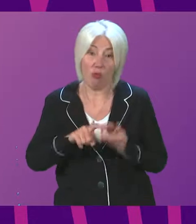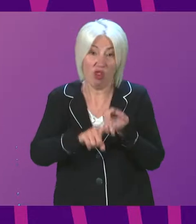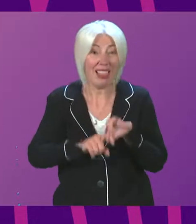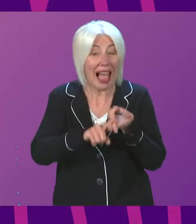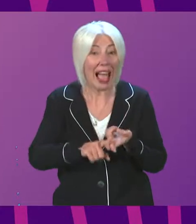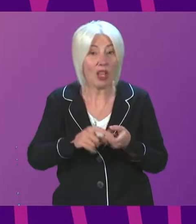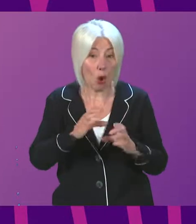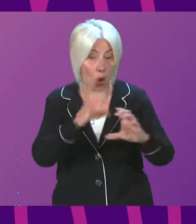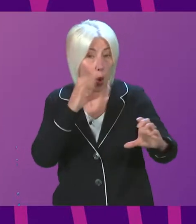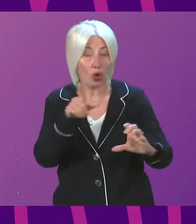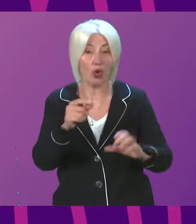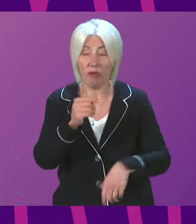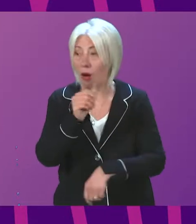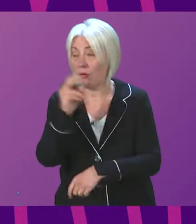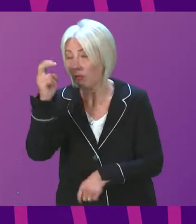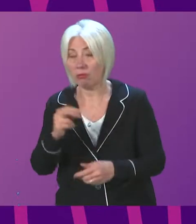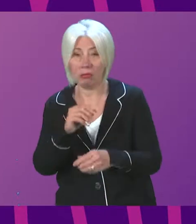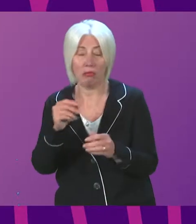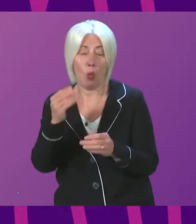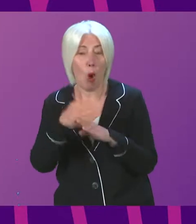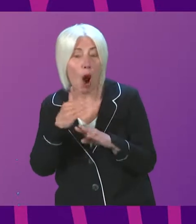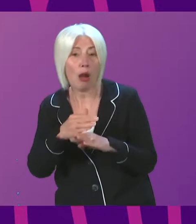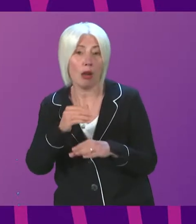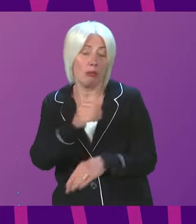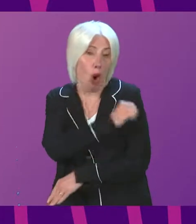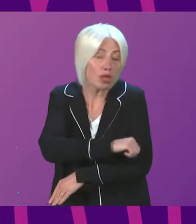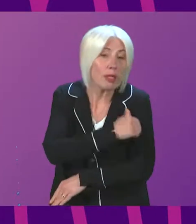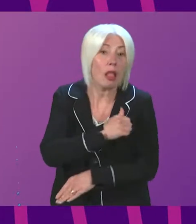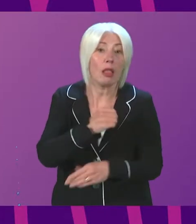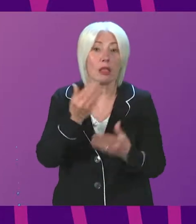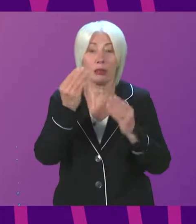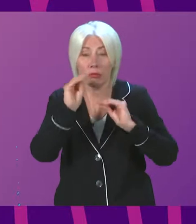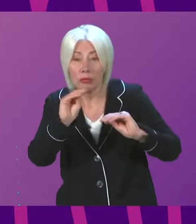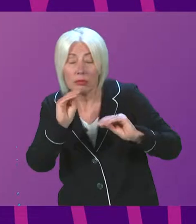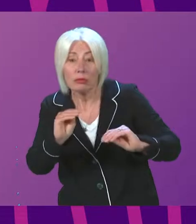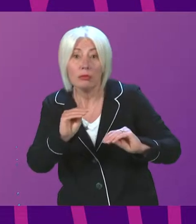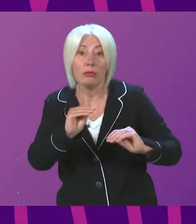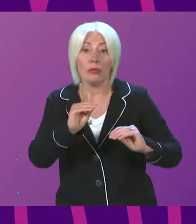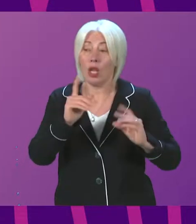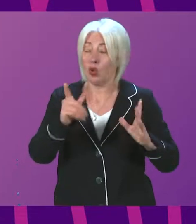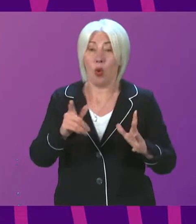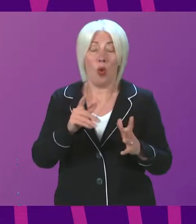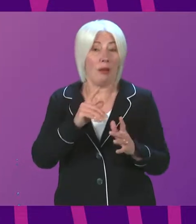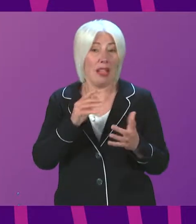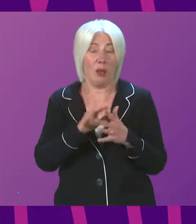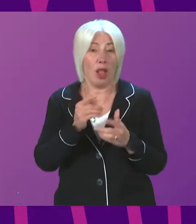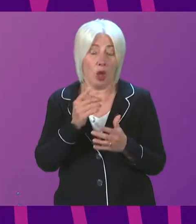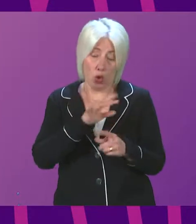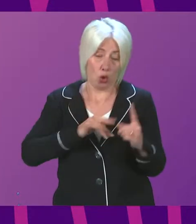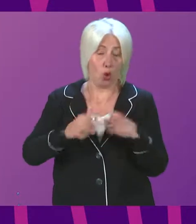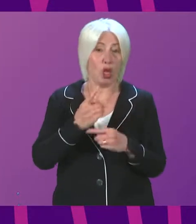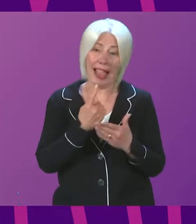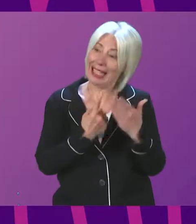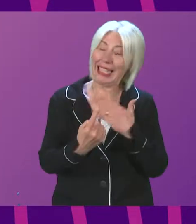for travel to work, hospitals and higher education or for the facilities and amenities only available in a city whilst increasing the social isolation of those